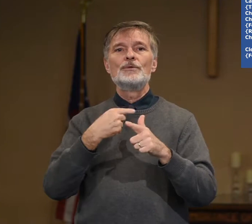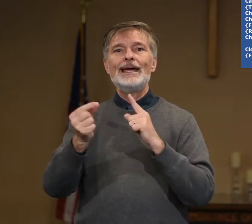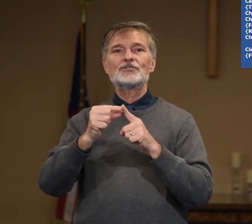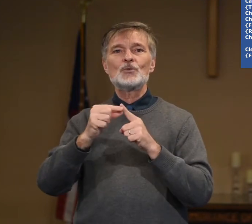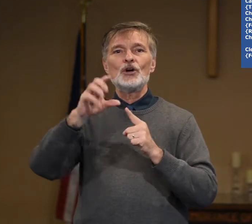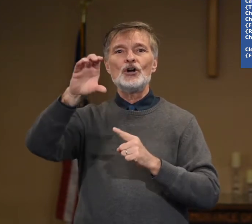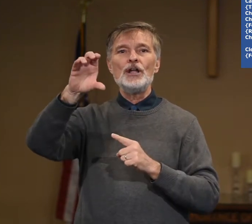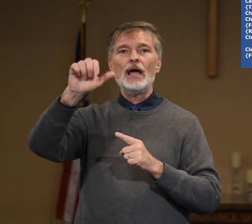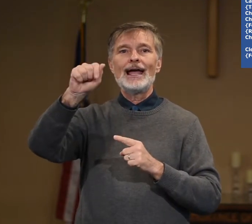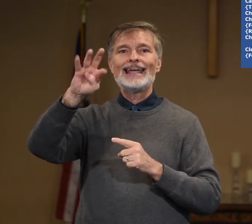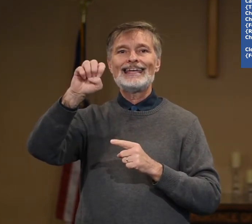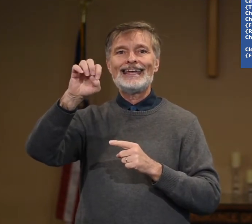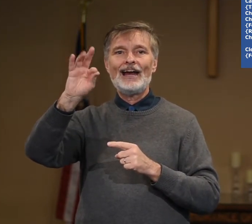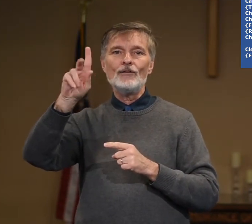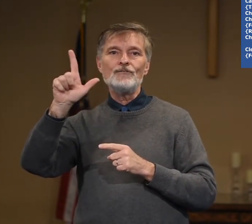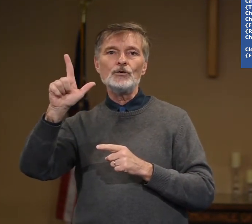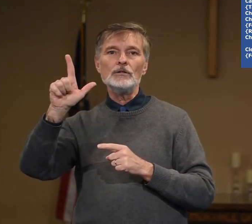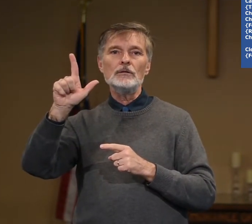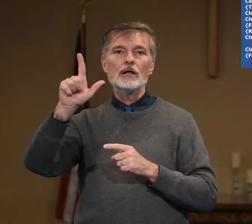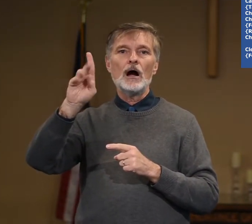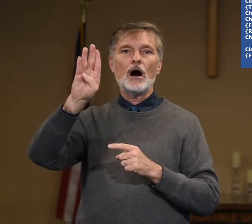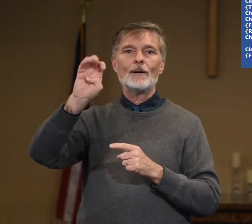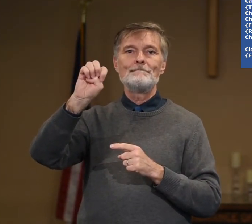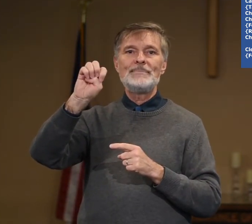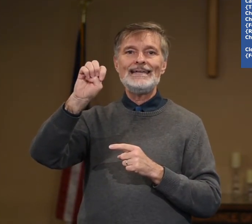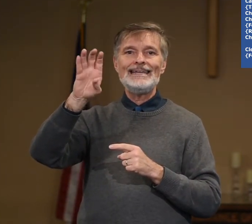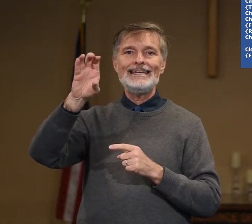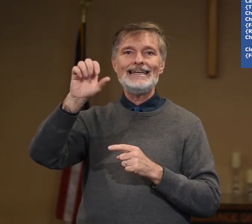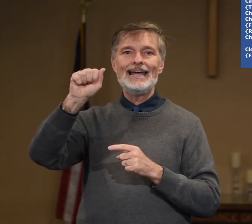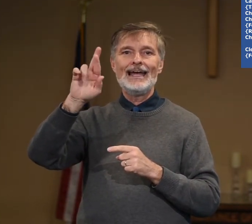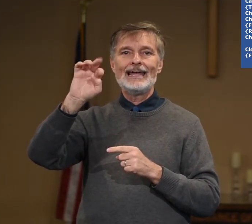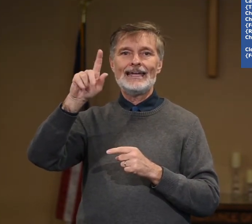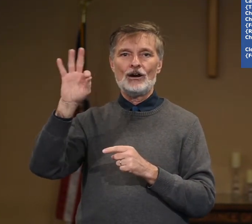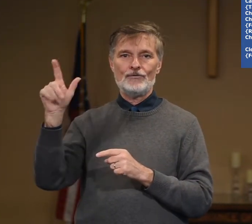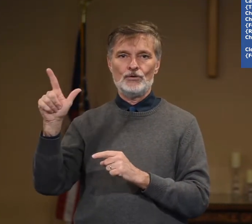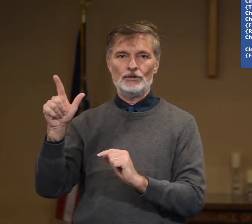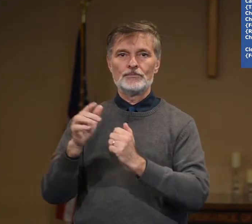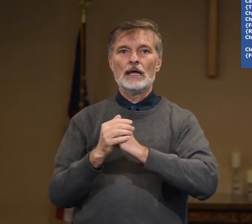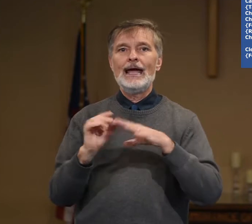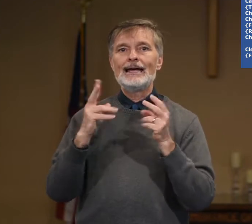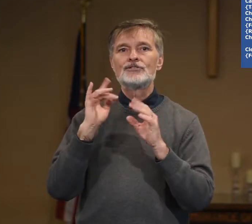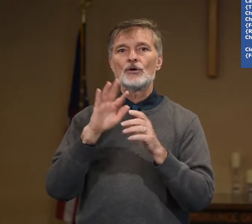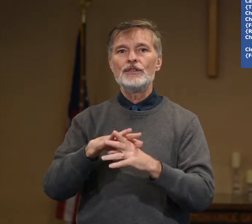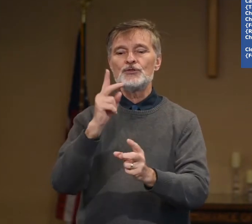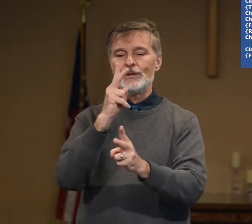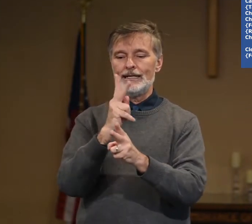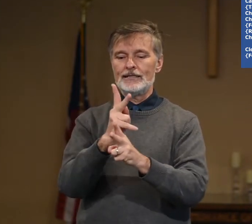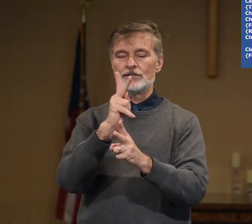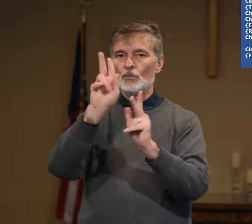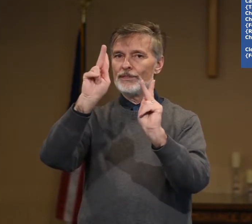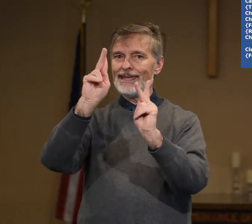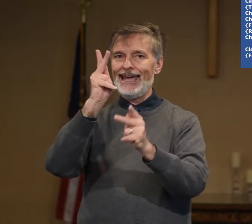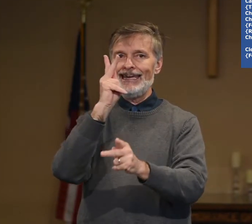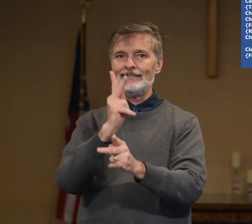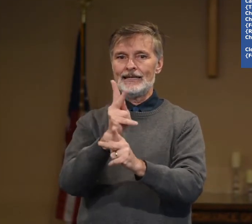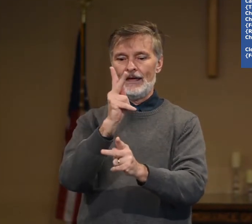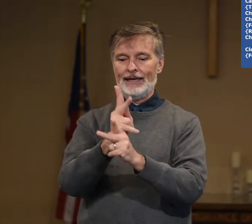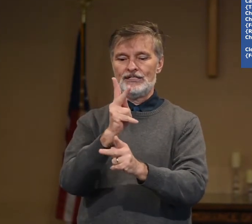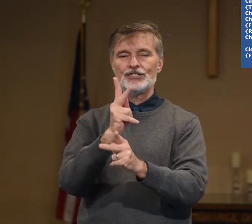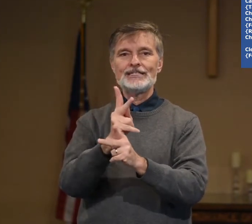next word, careful or be careful. And so this one is with K's and they just